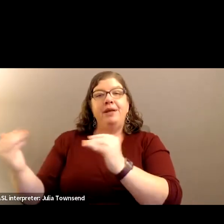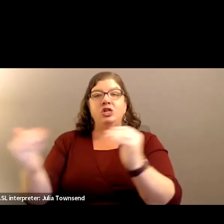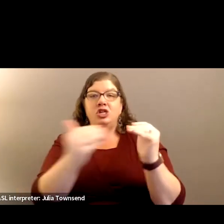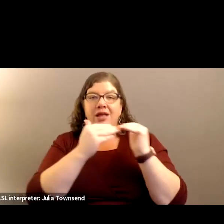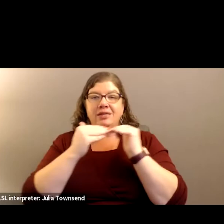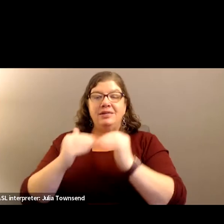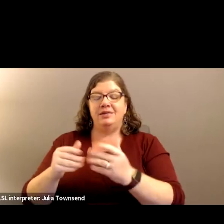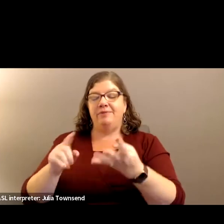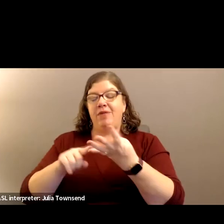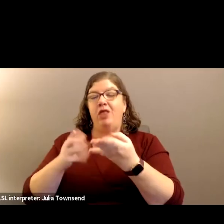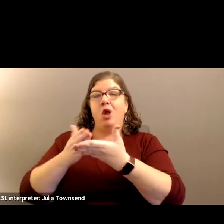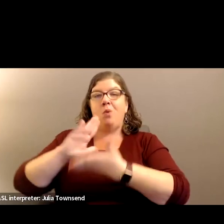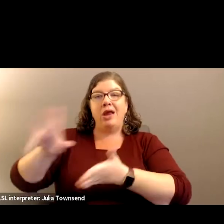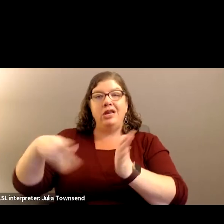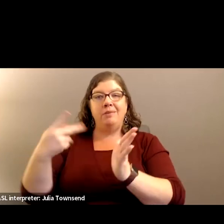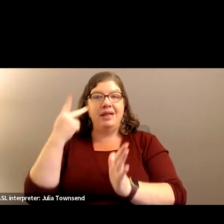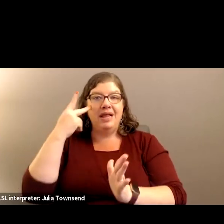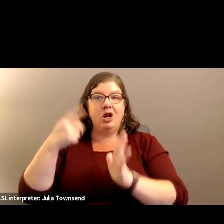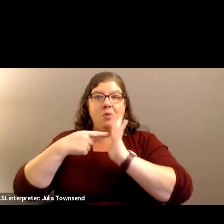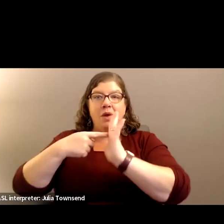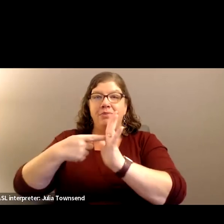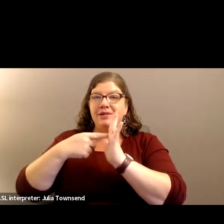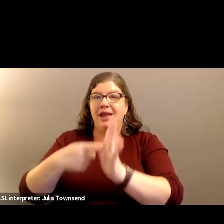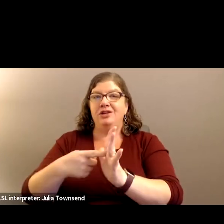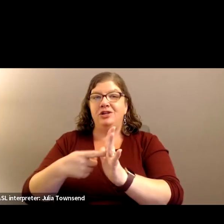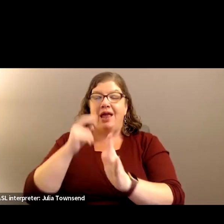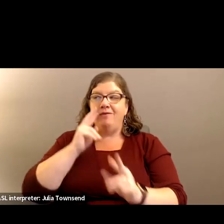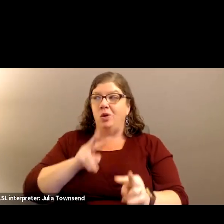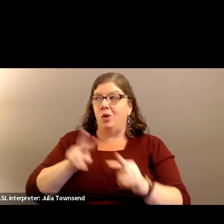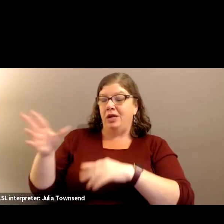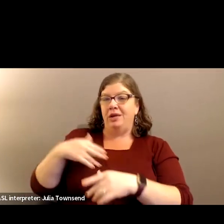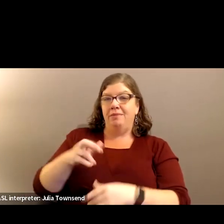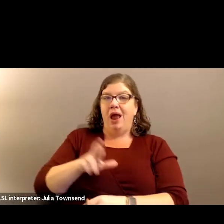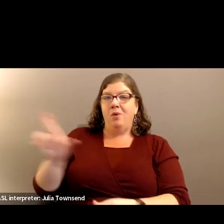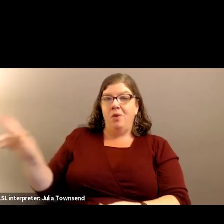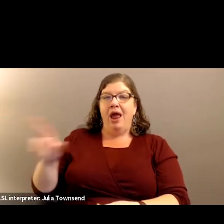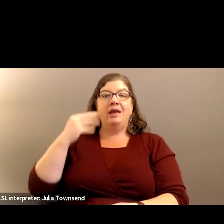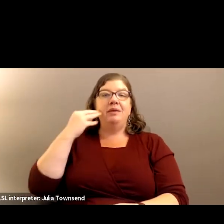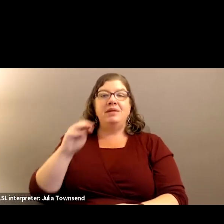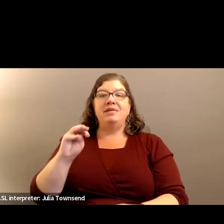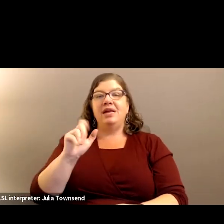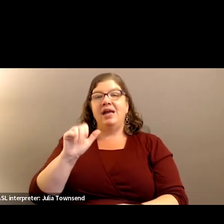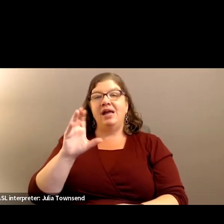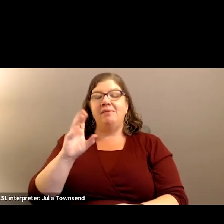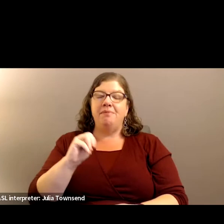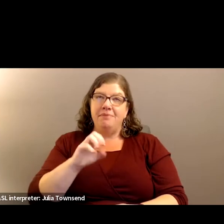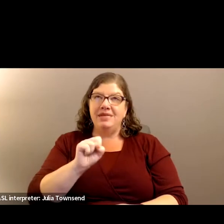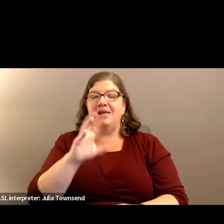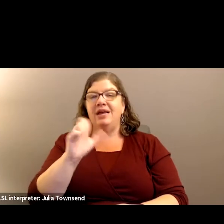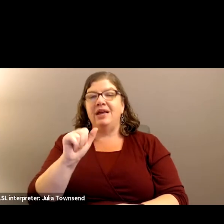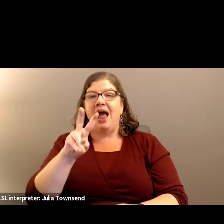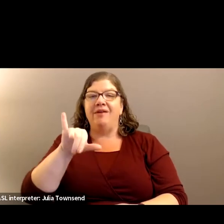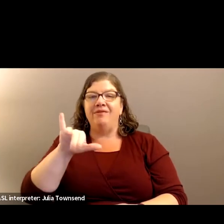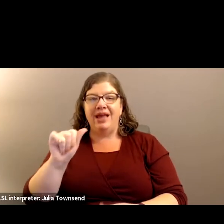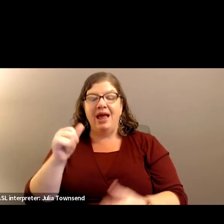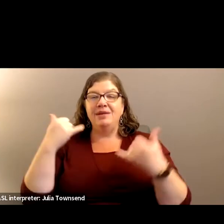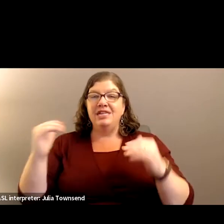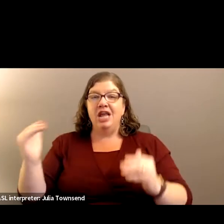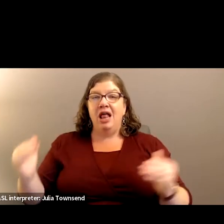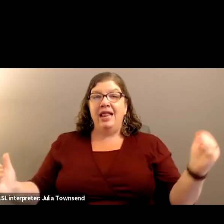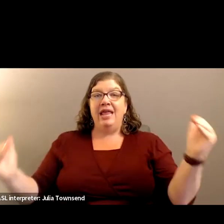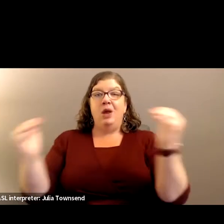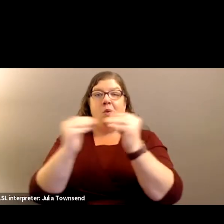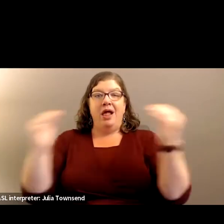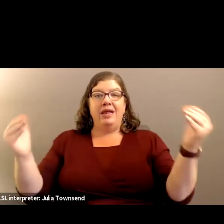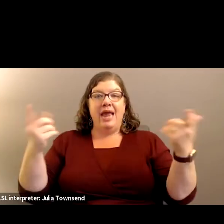political representation. Just look to my right, Ms. Kavya. But we're still a long way from equality.